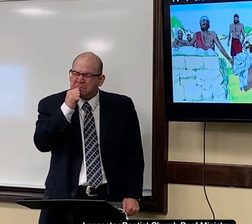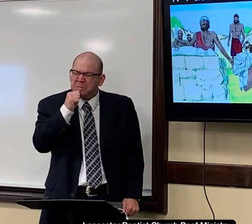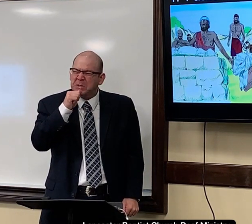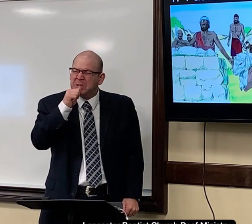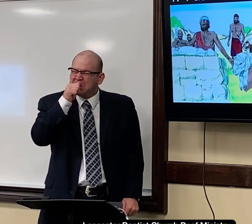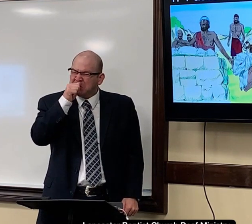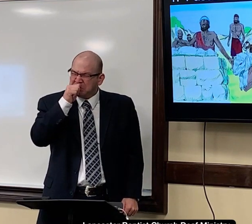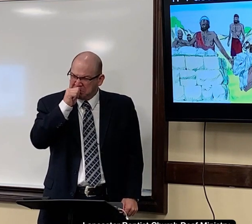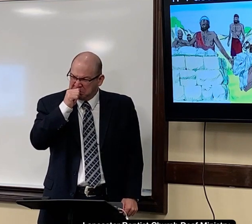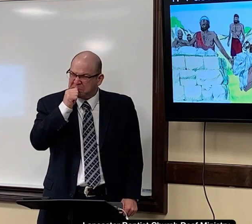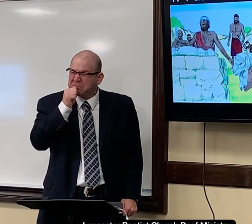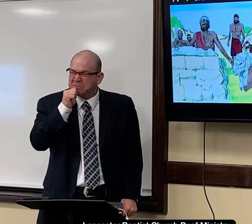much